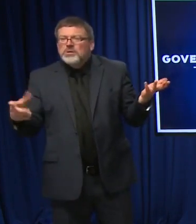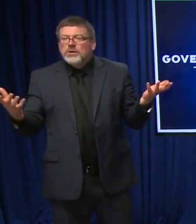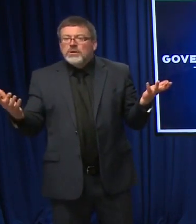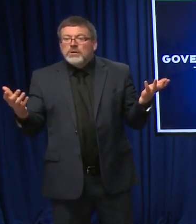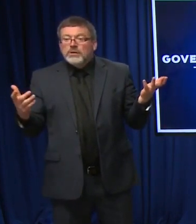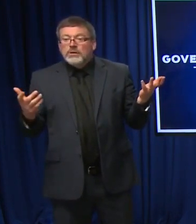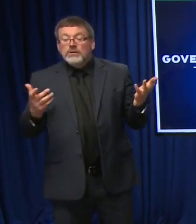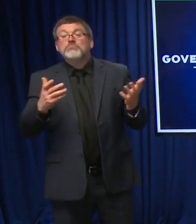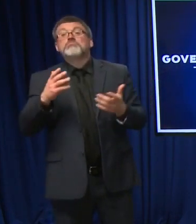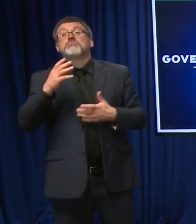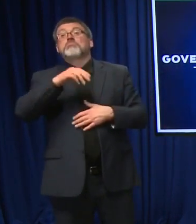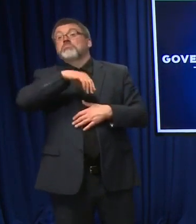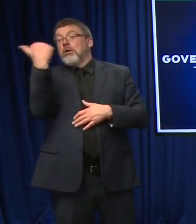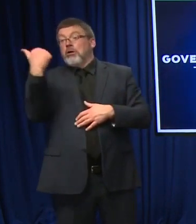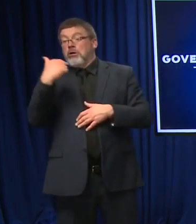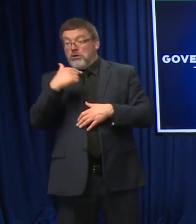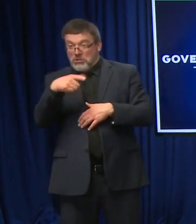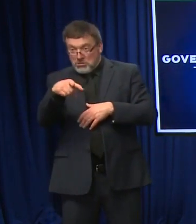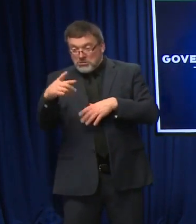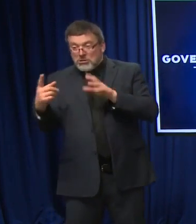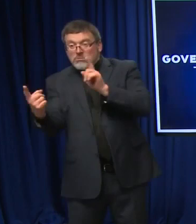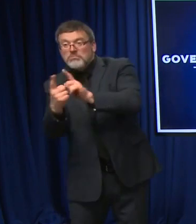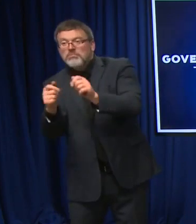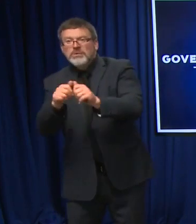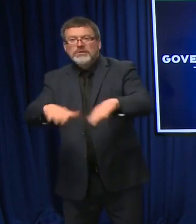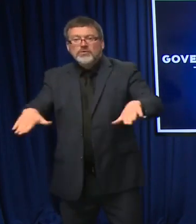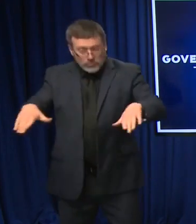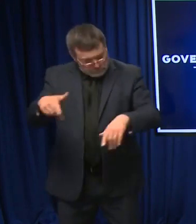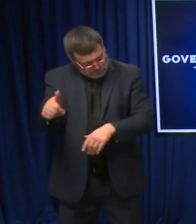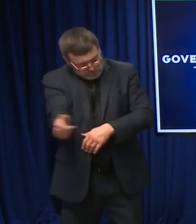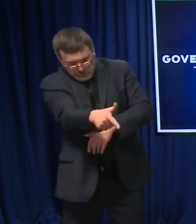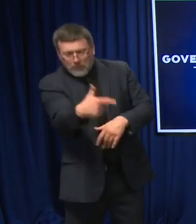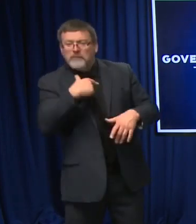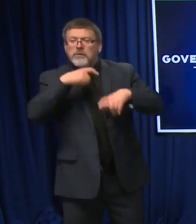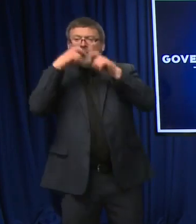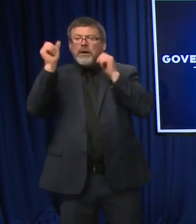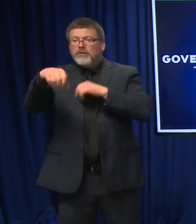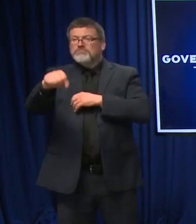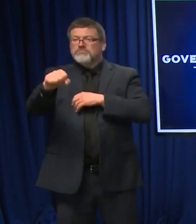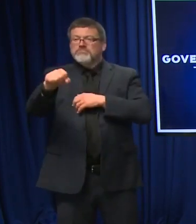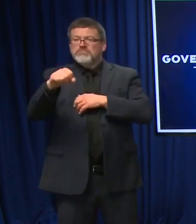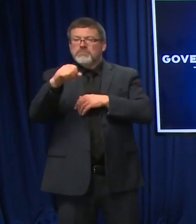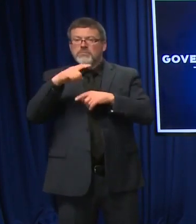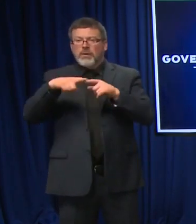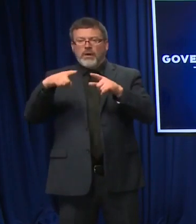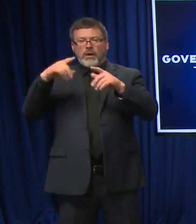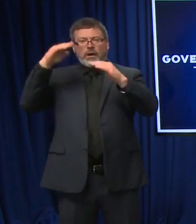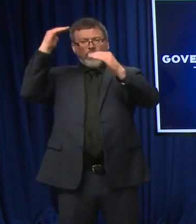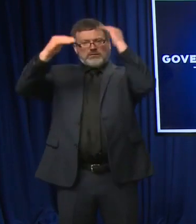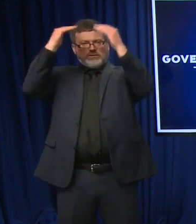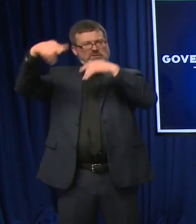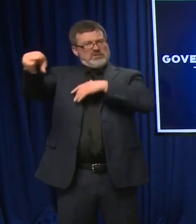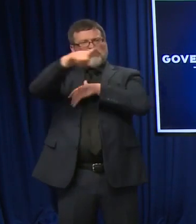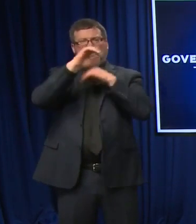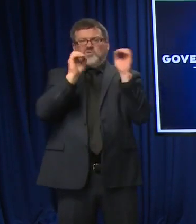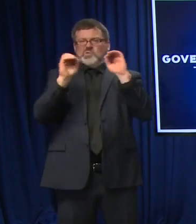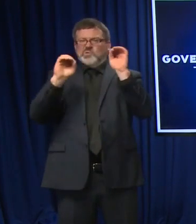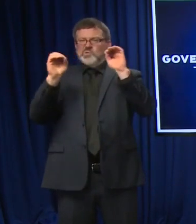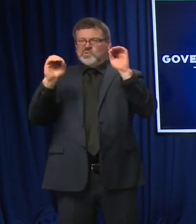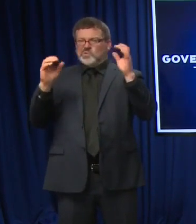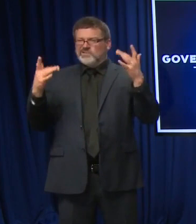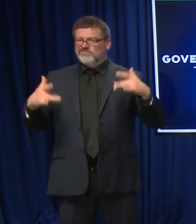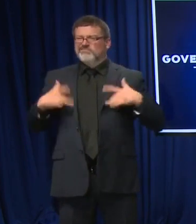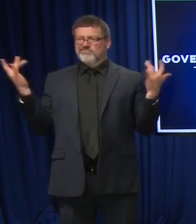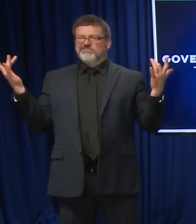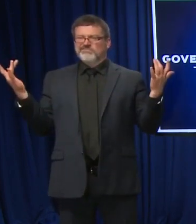children who are wearing the mask and you're not wearing the mask, what kind of message do you think that sends? My